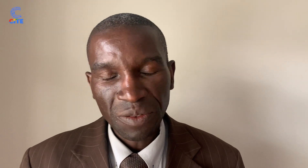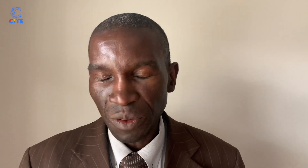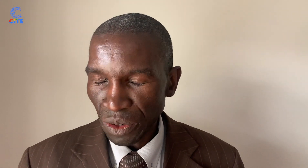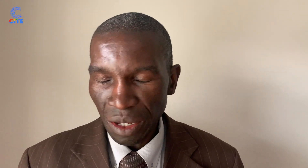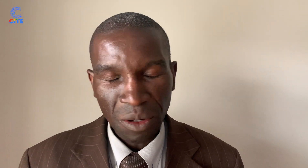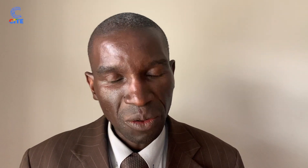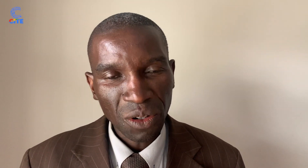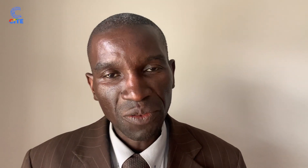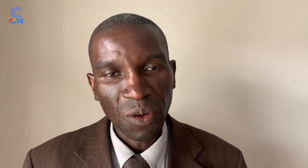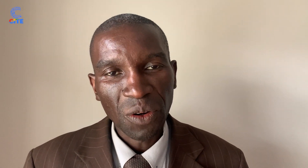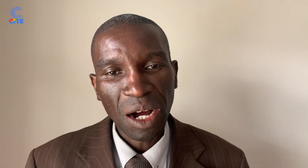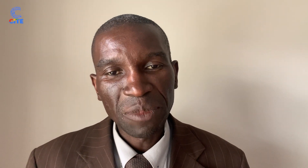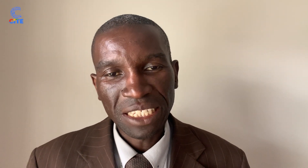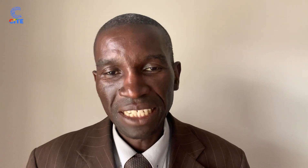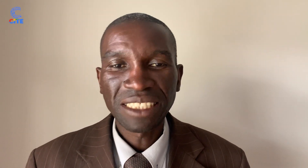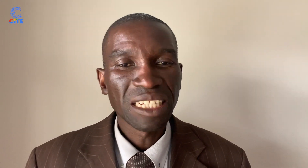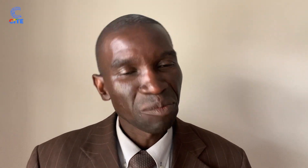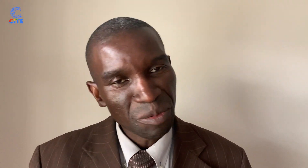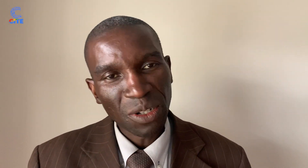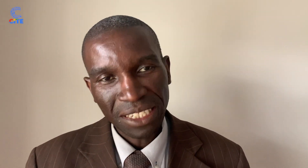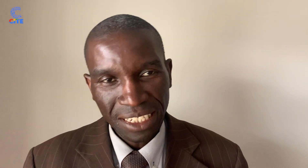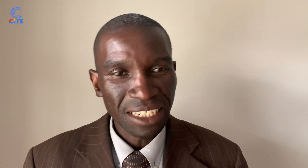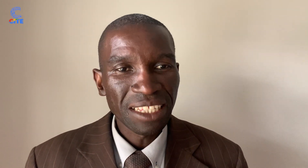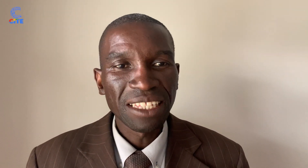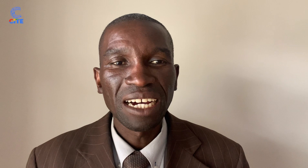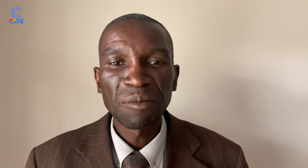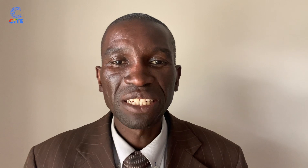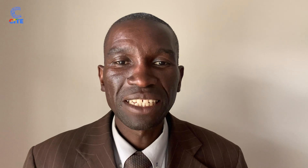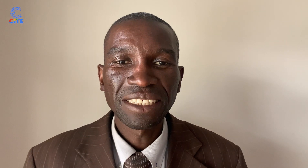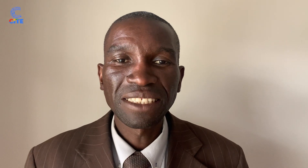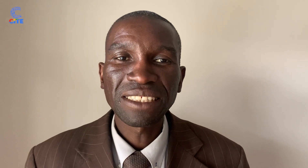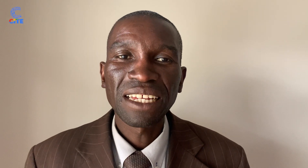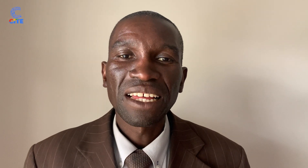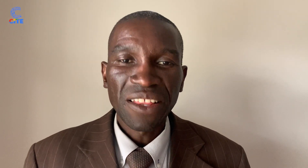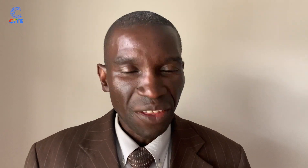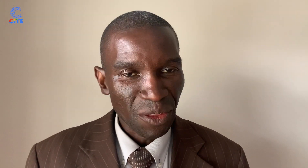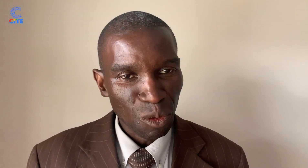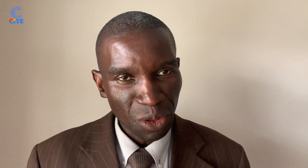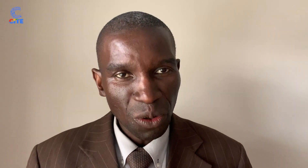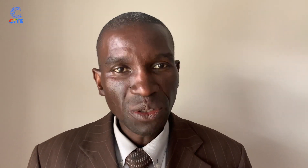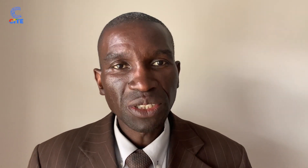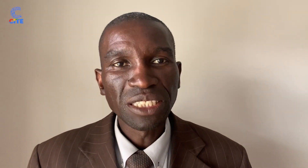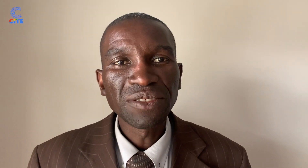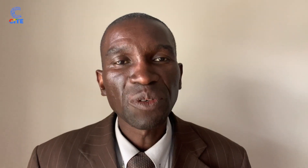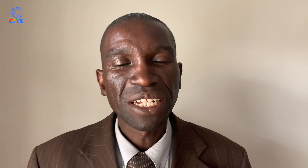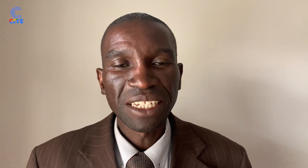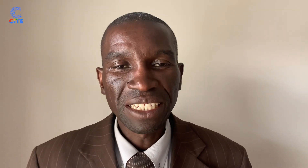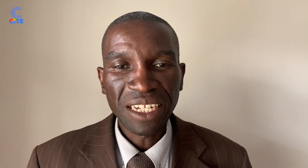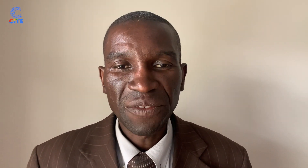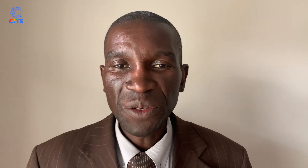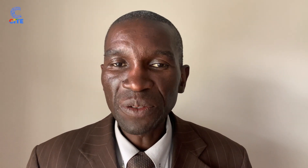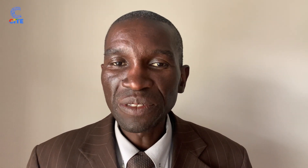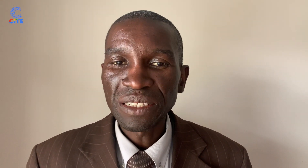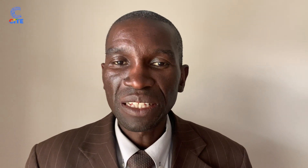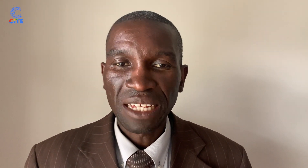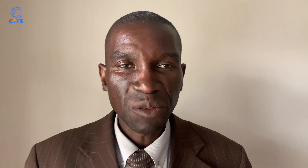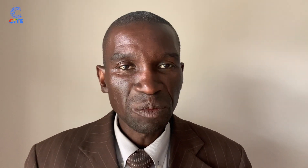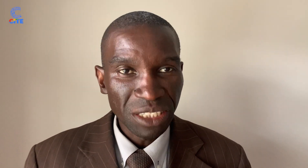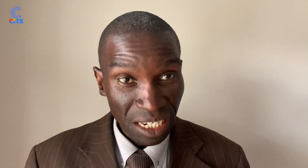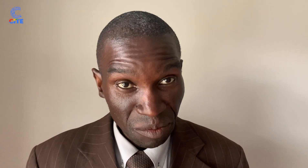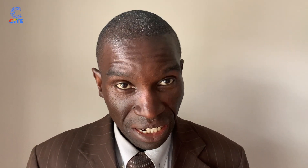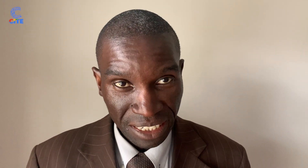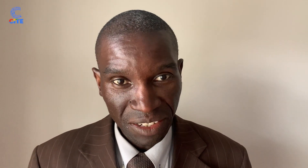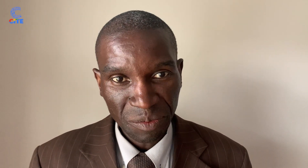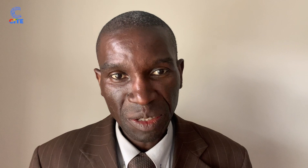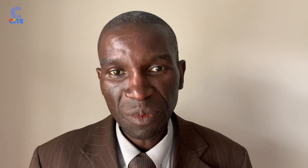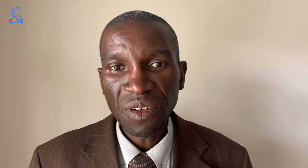application and people are sending in their applications. Then they will be called in for an interview. That